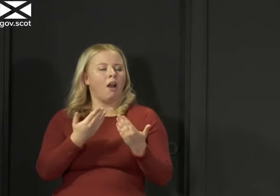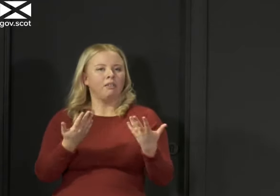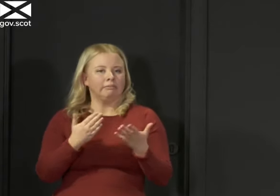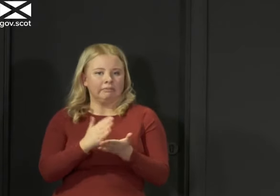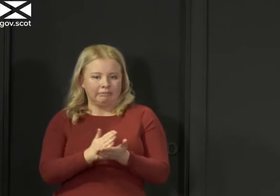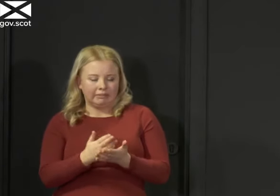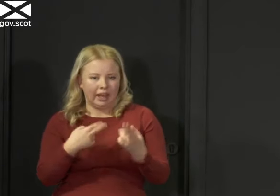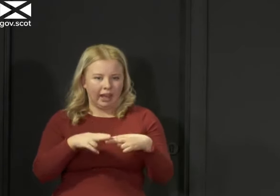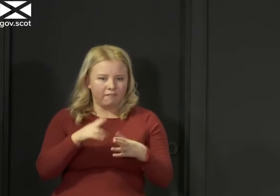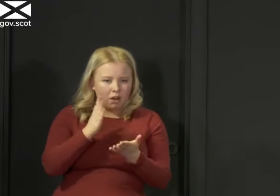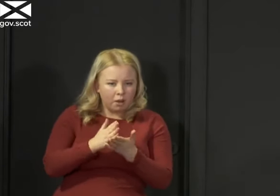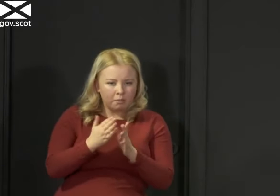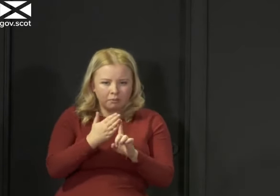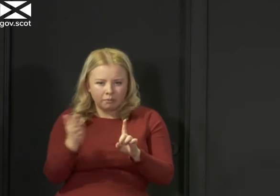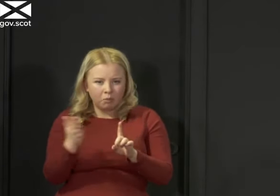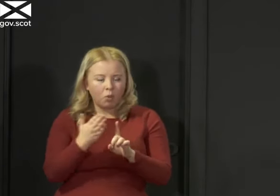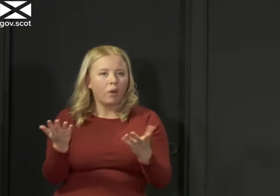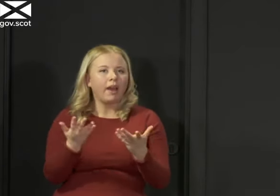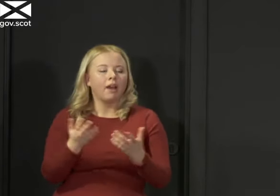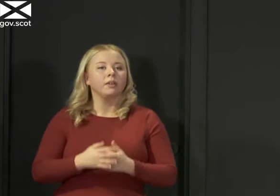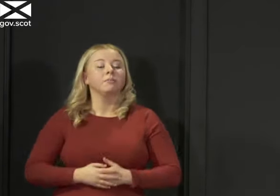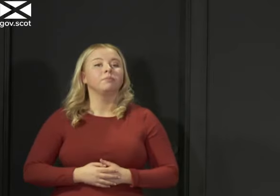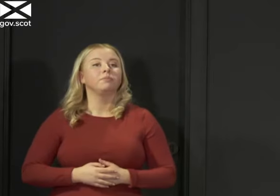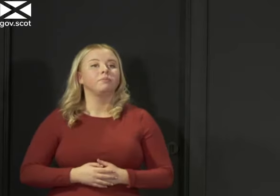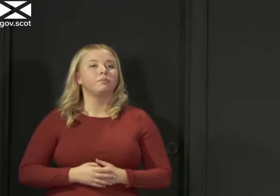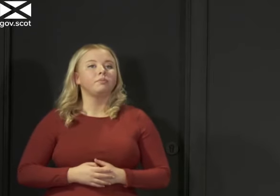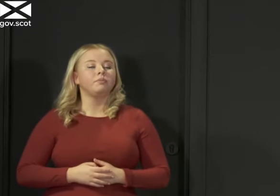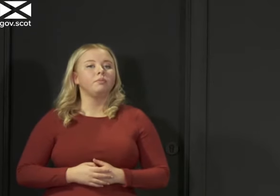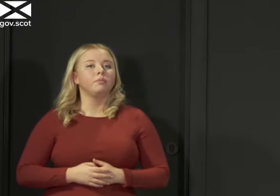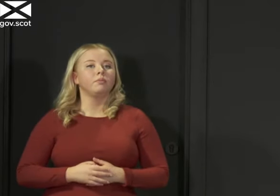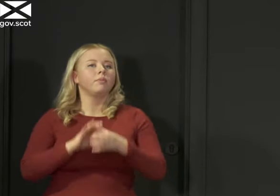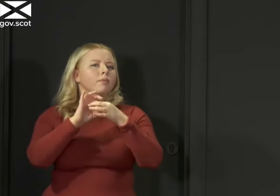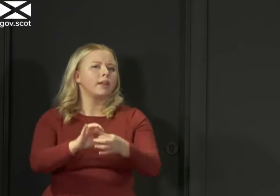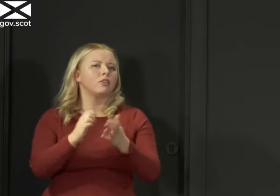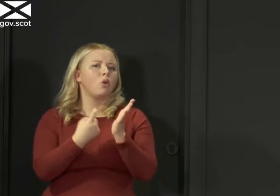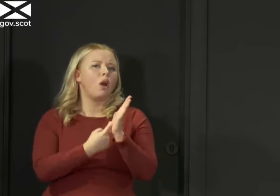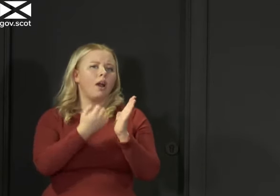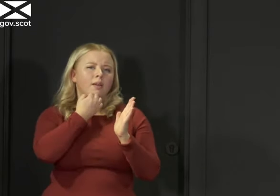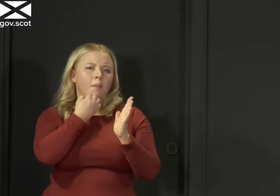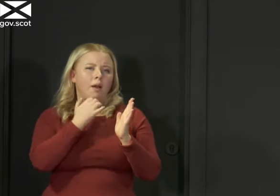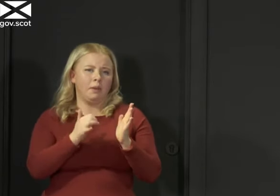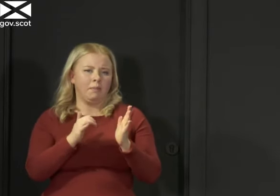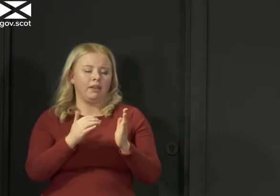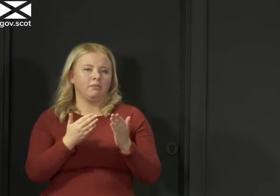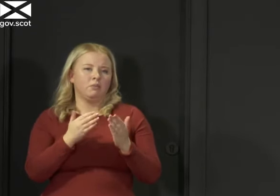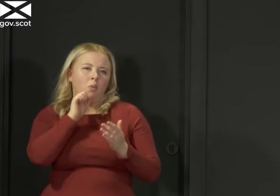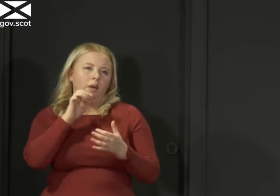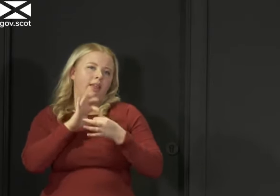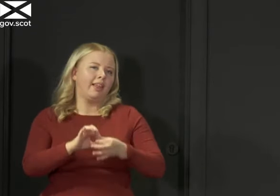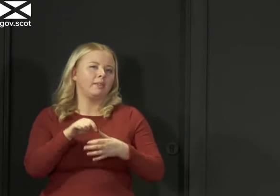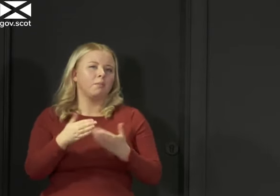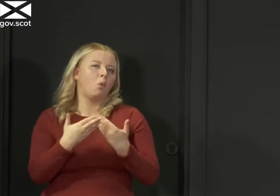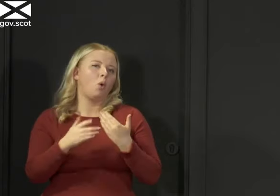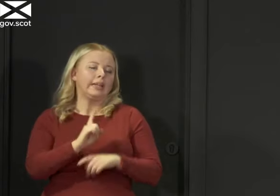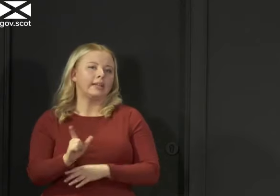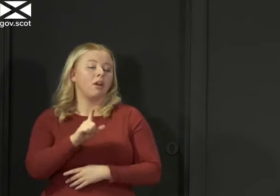difficult to be sure about. In terms of the R number, and we may come on to this a little bit, the R number is really important